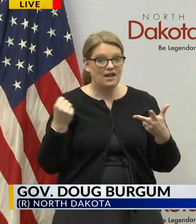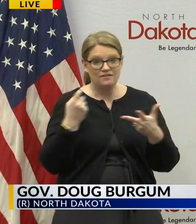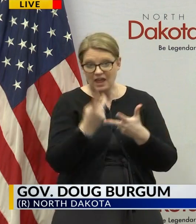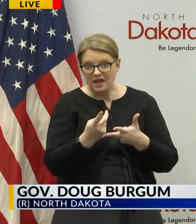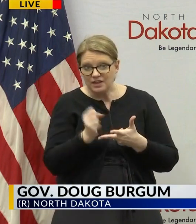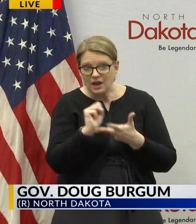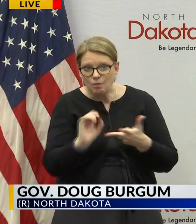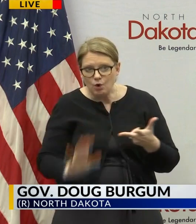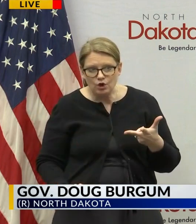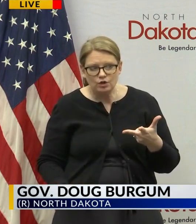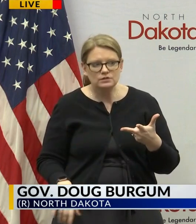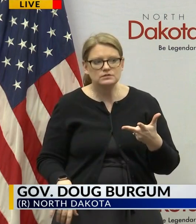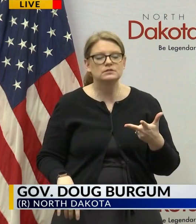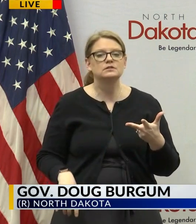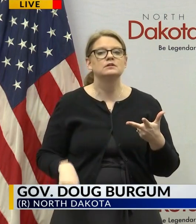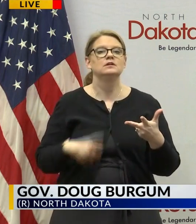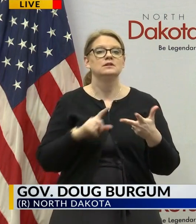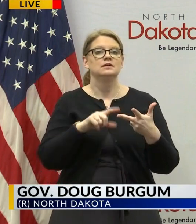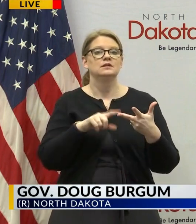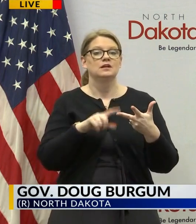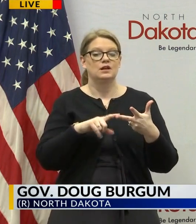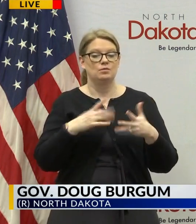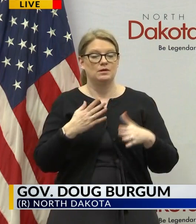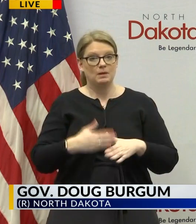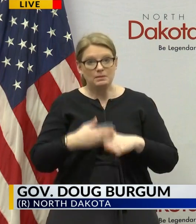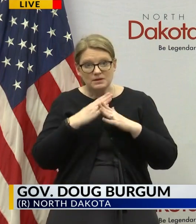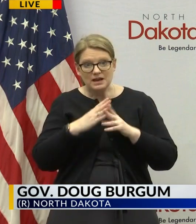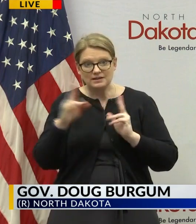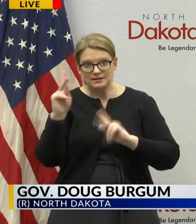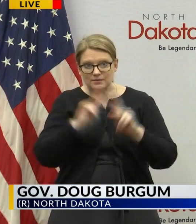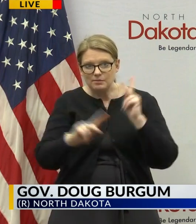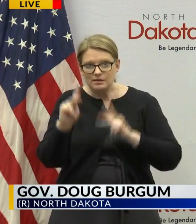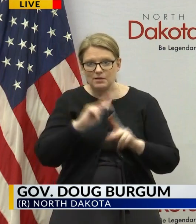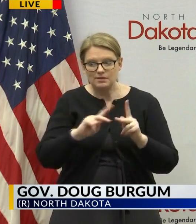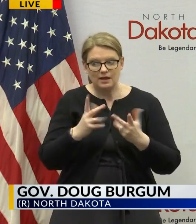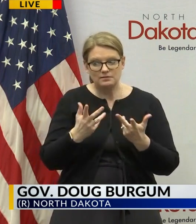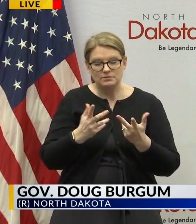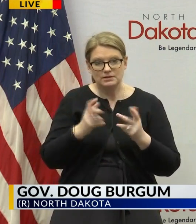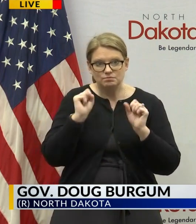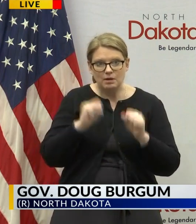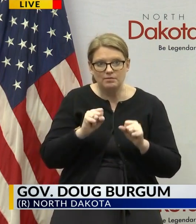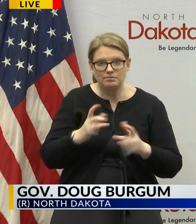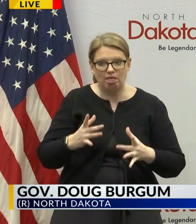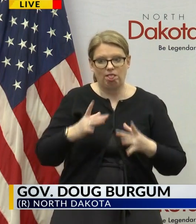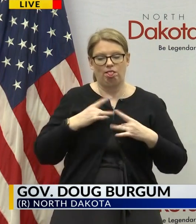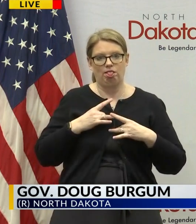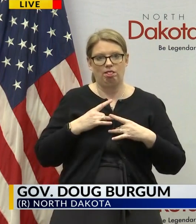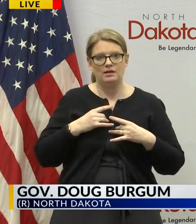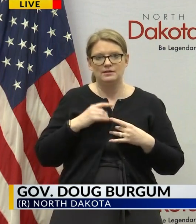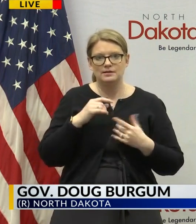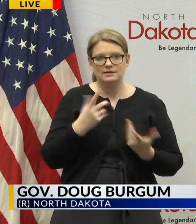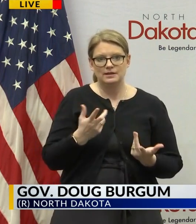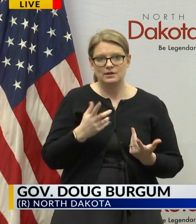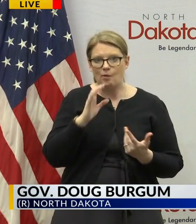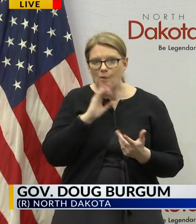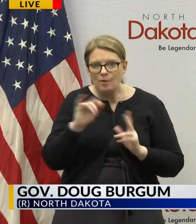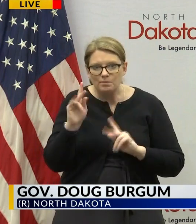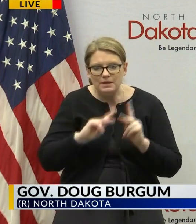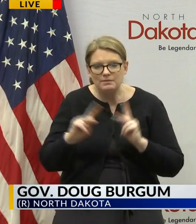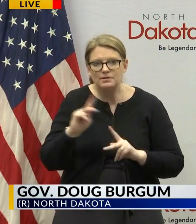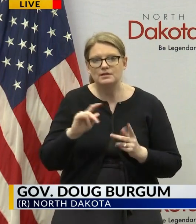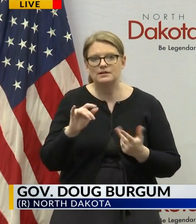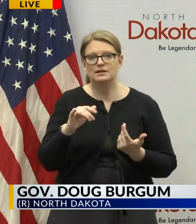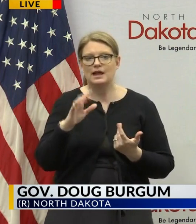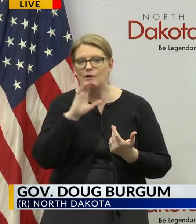care workers but then when we're protecting those that are most vulnerable it's not just with underlying health diseases and people that are